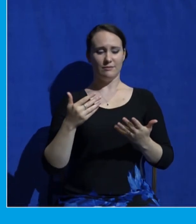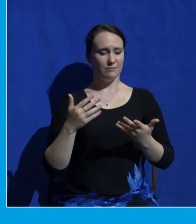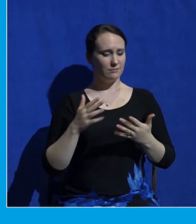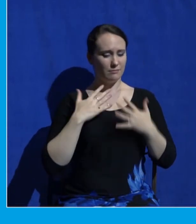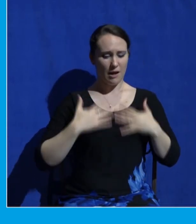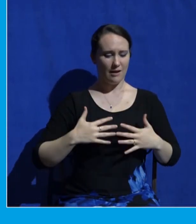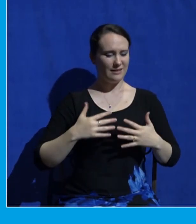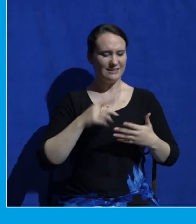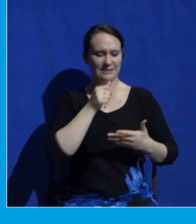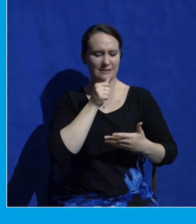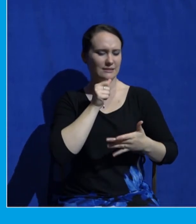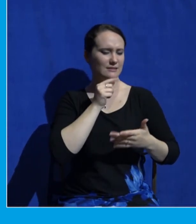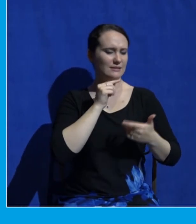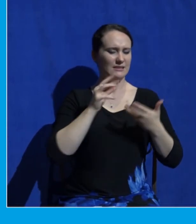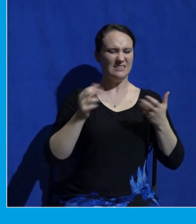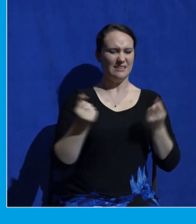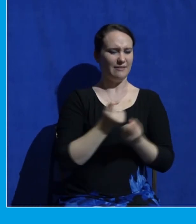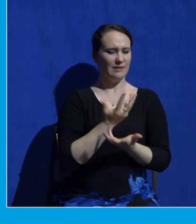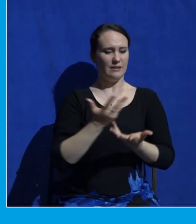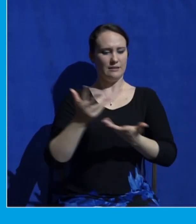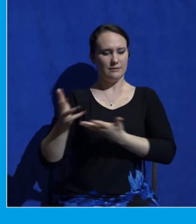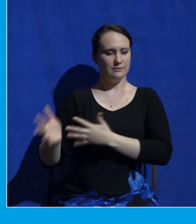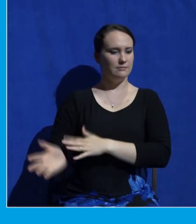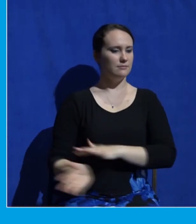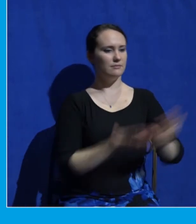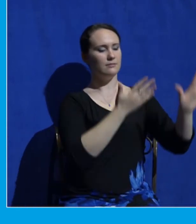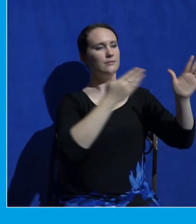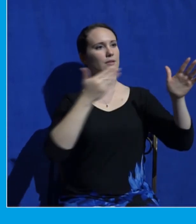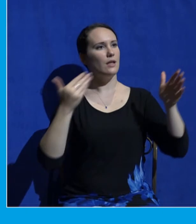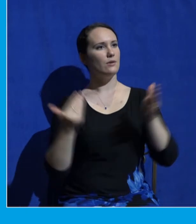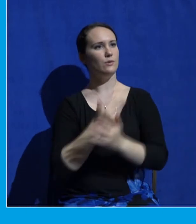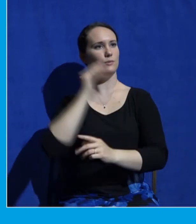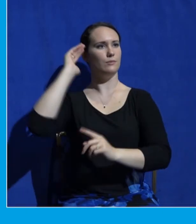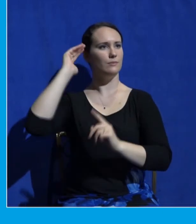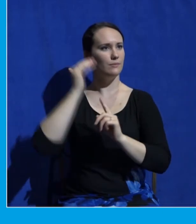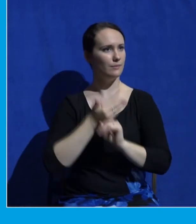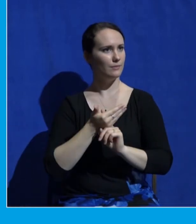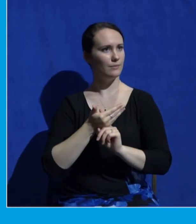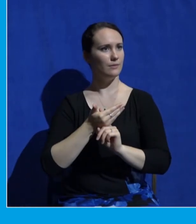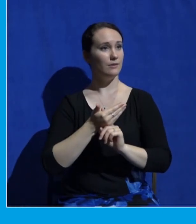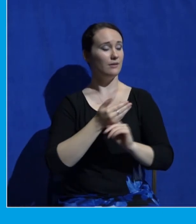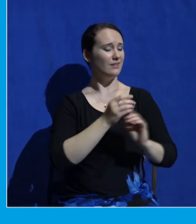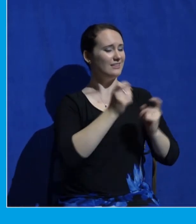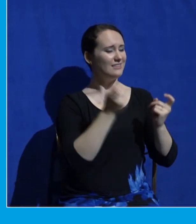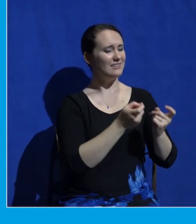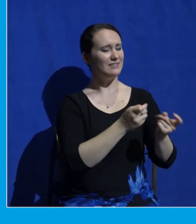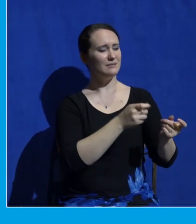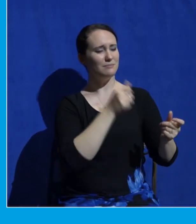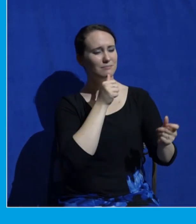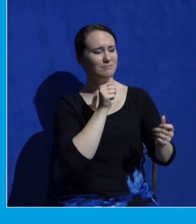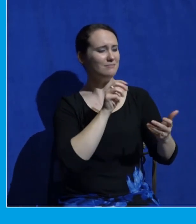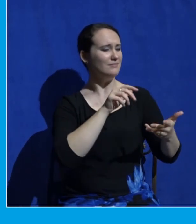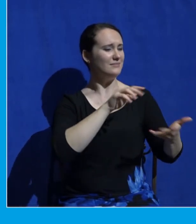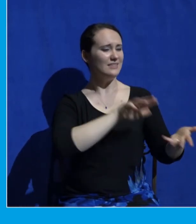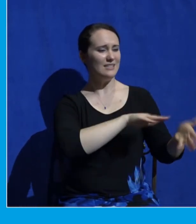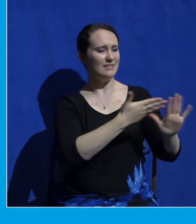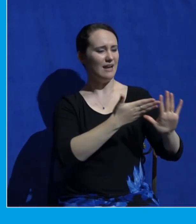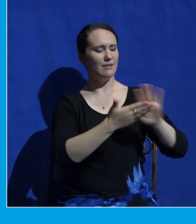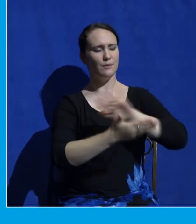more suffering no more sorrow no more pain no more death in glory with Jesus so